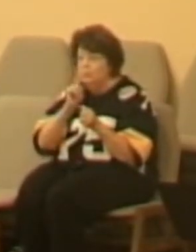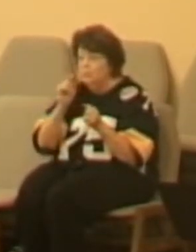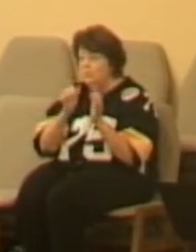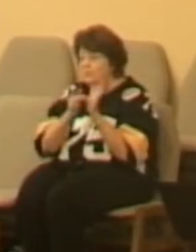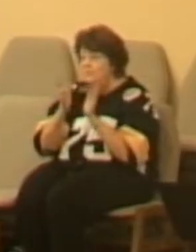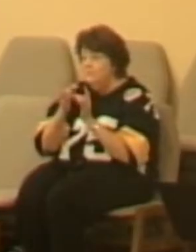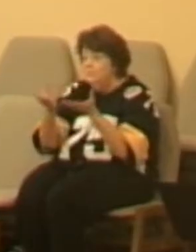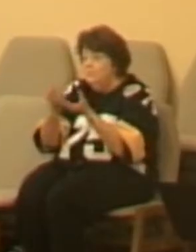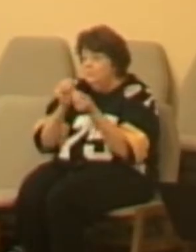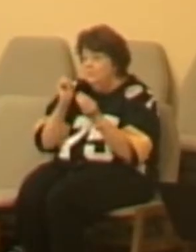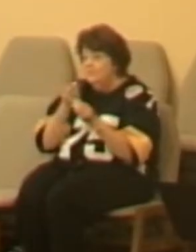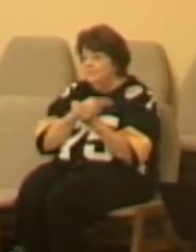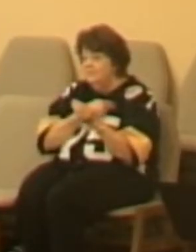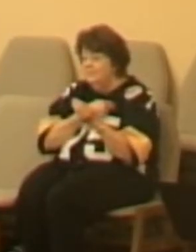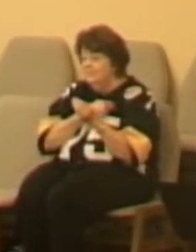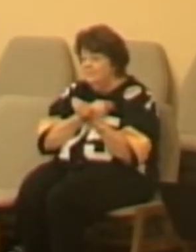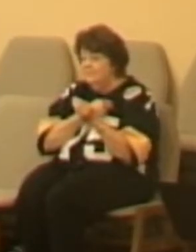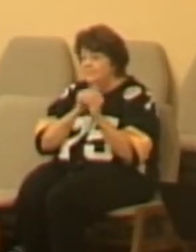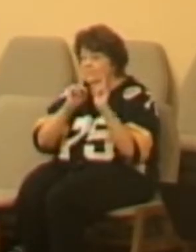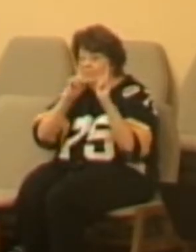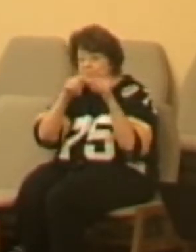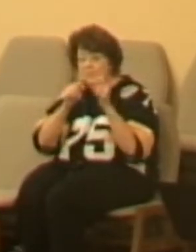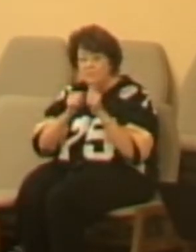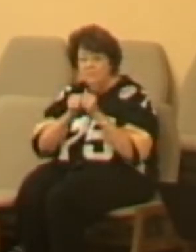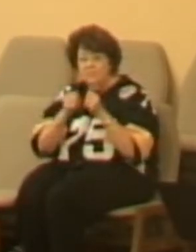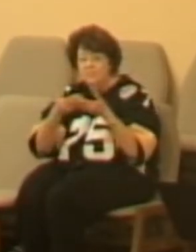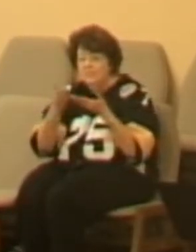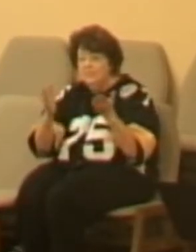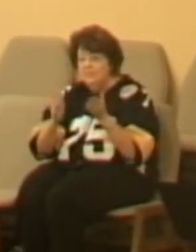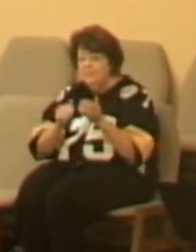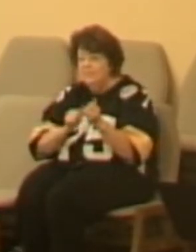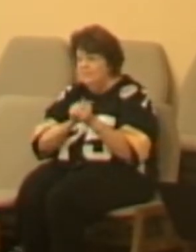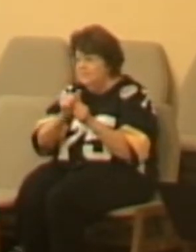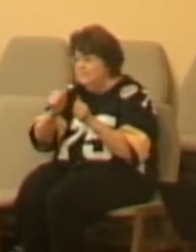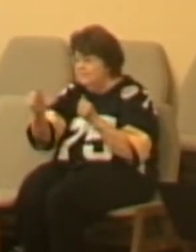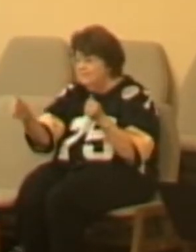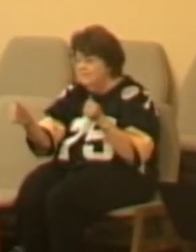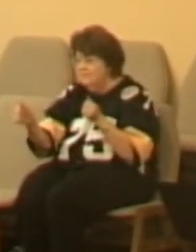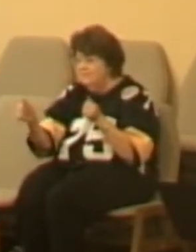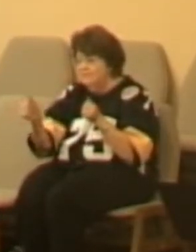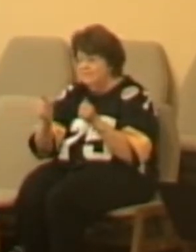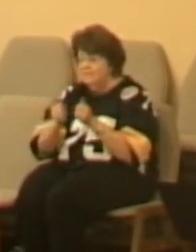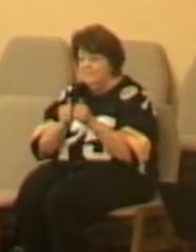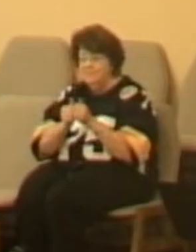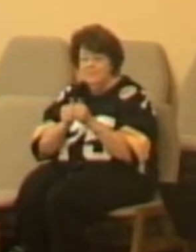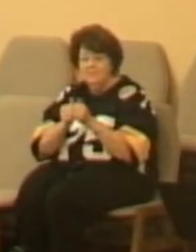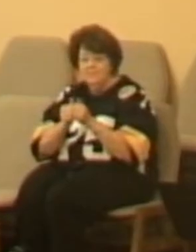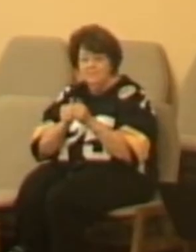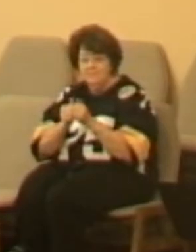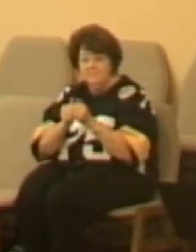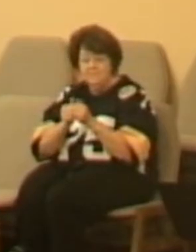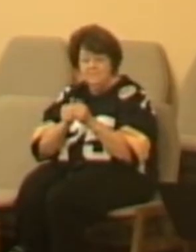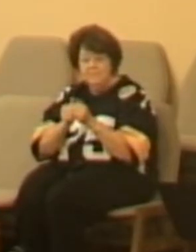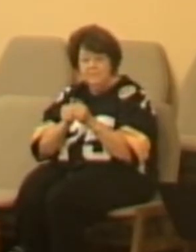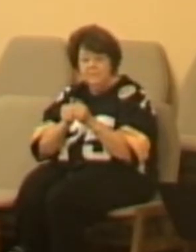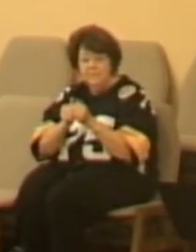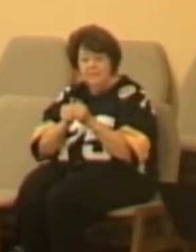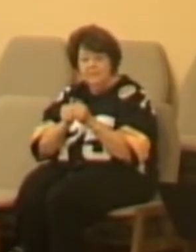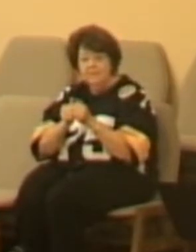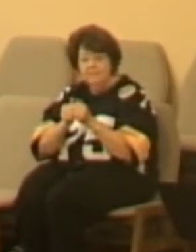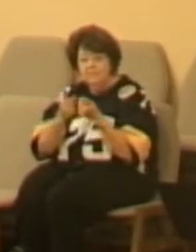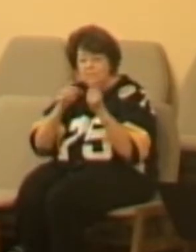Jesus wants us to be. That there is a distance between where we are and where Jesus wants us to be. And the business of repentance